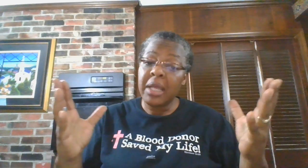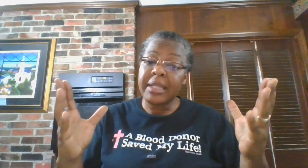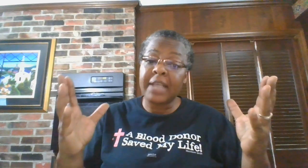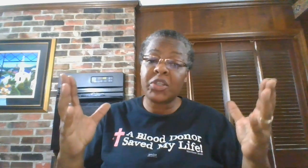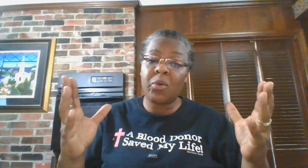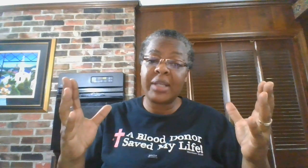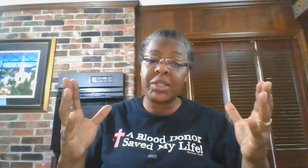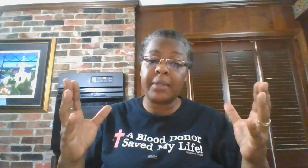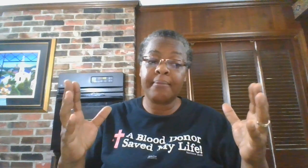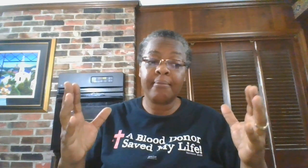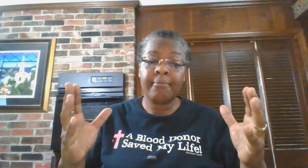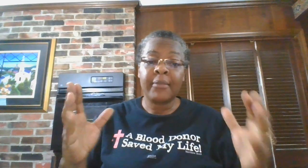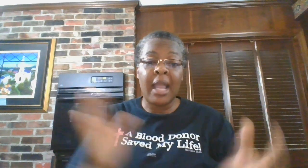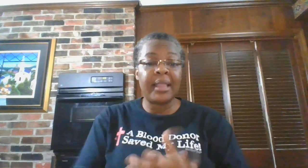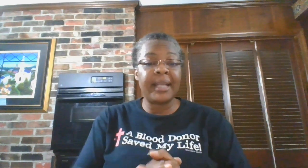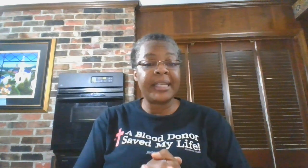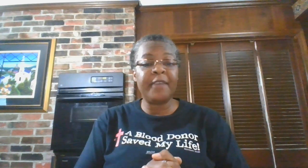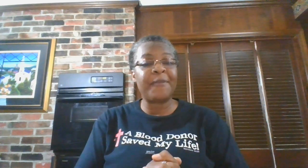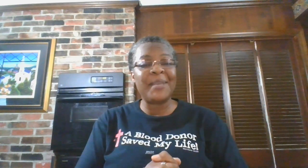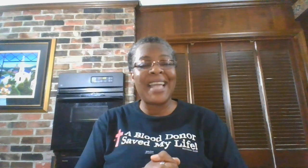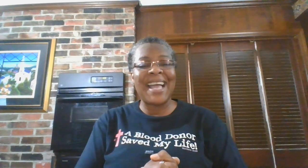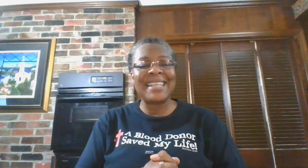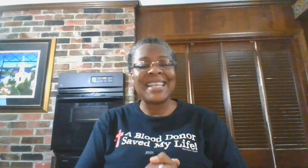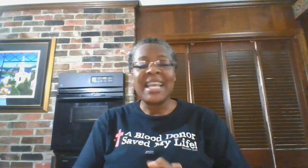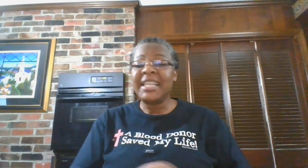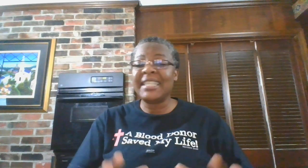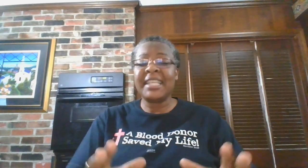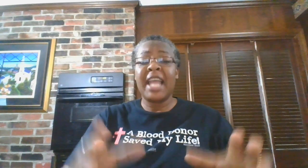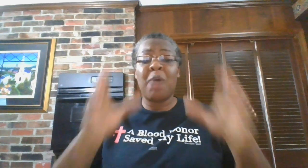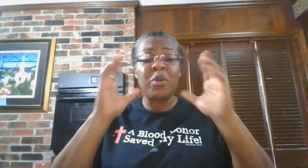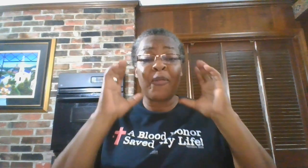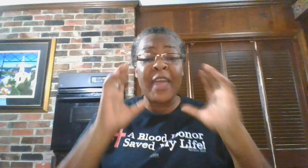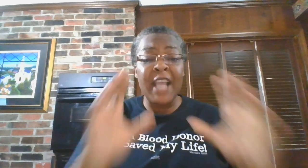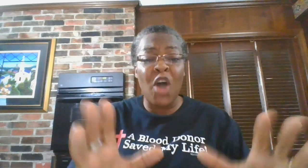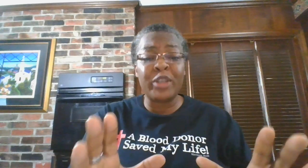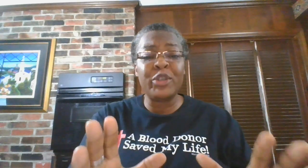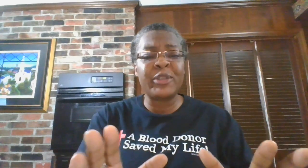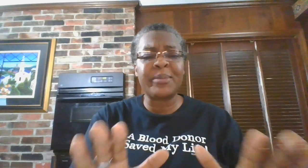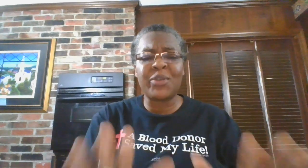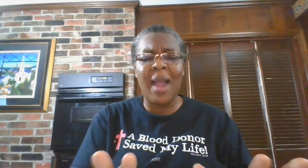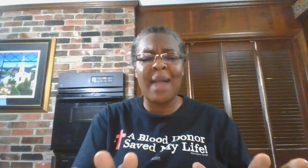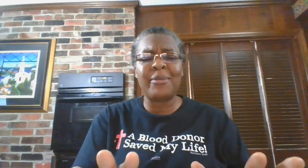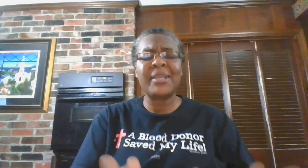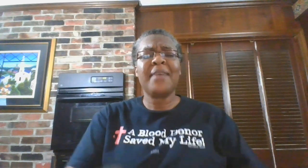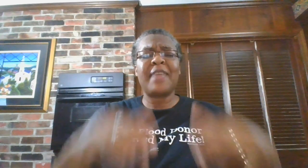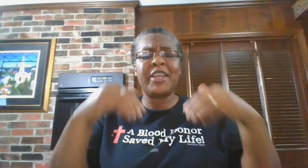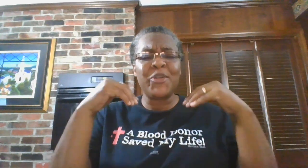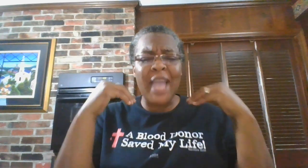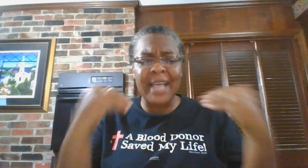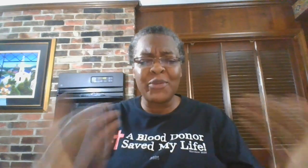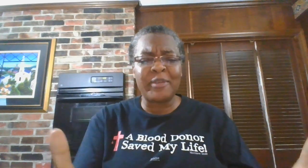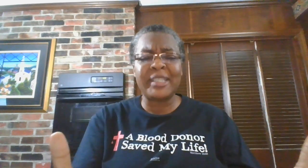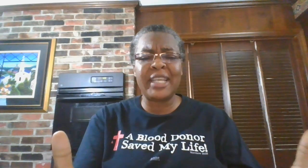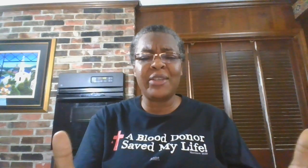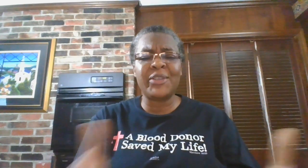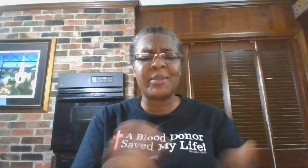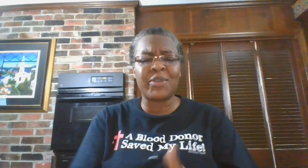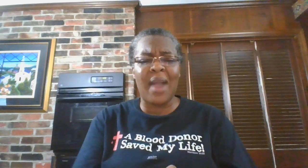That's the question I'd like to hear from you guys. Listen, I want to thank all the new subscribers. Thank you guys who continue to subscribe.